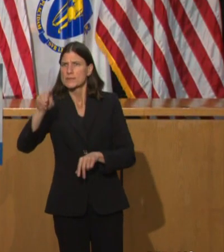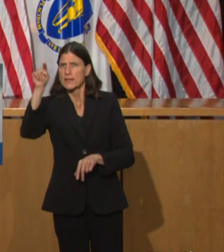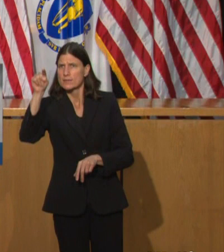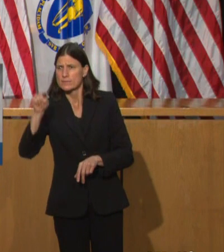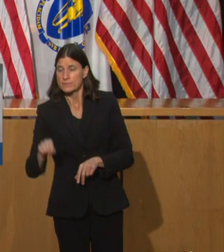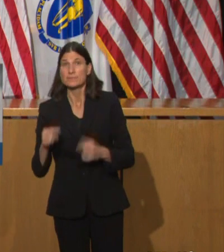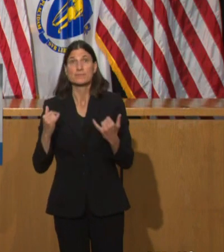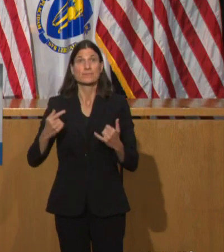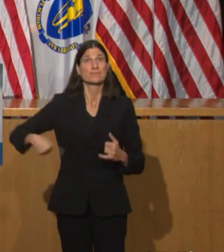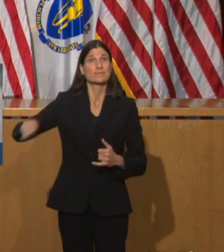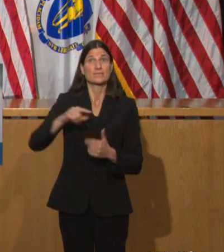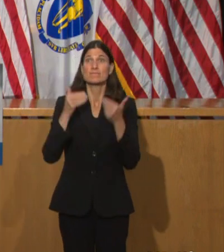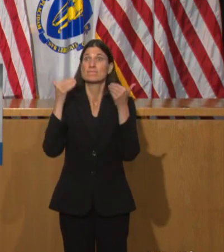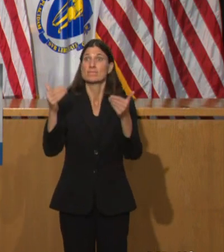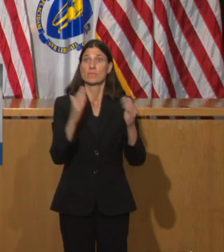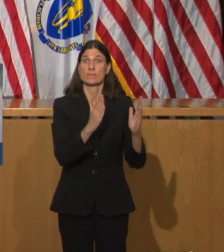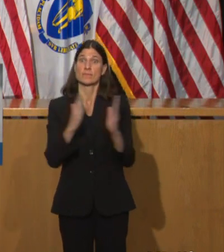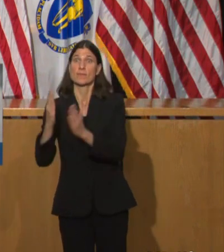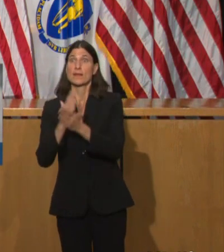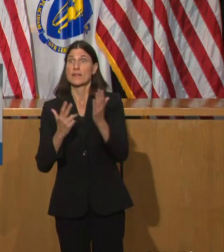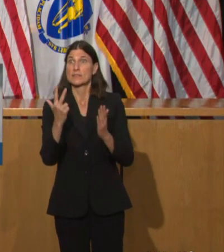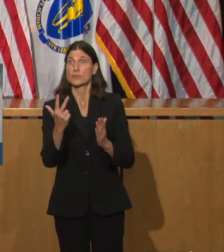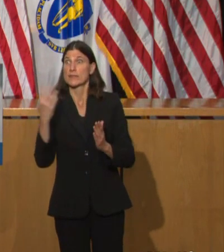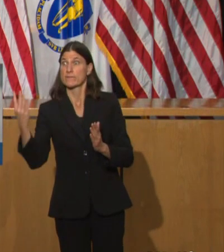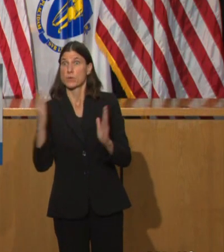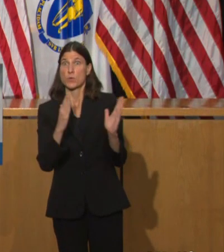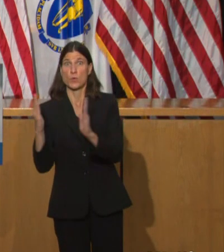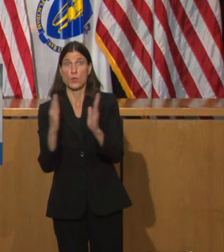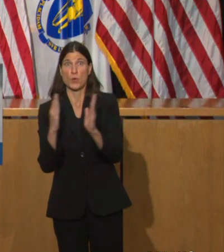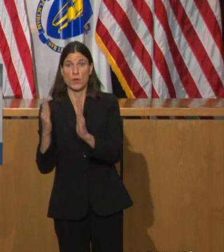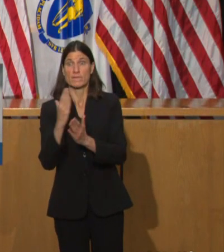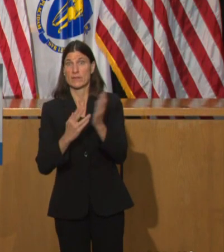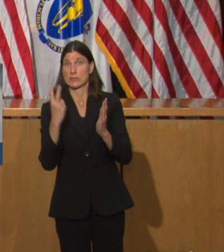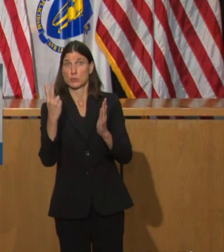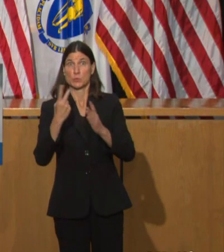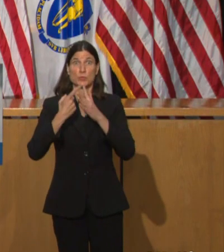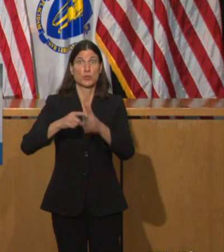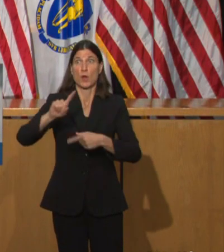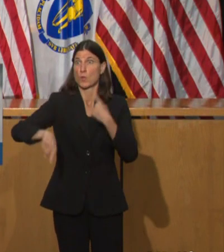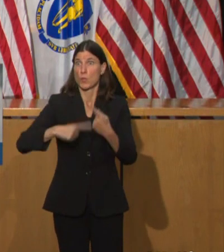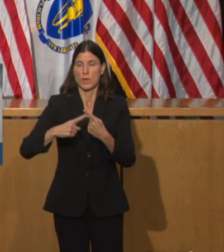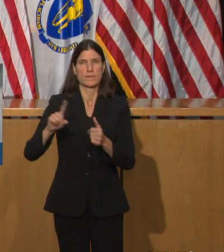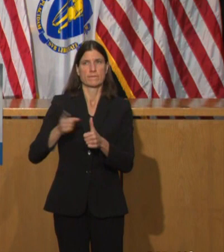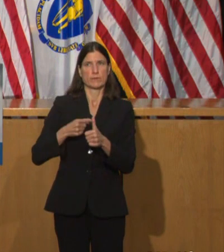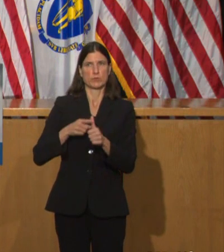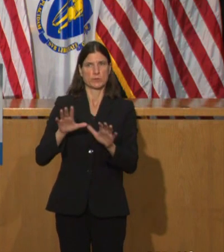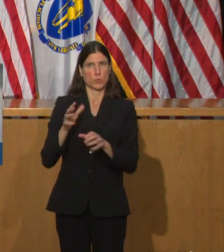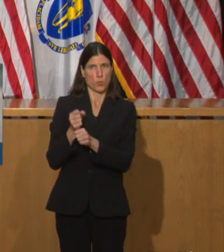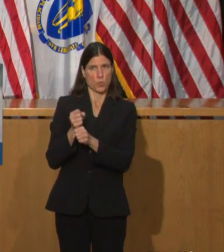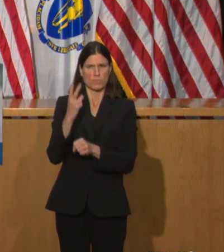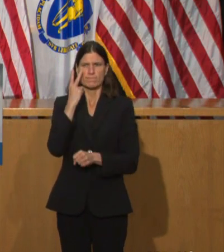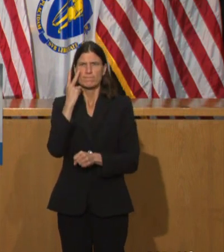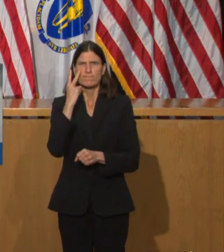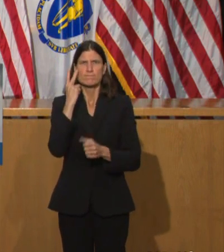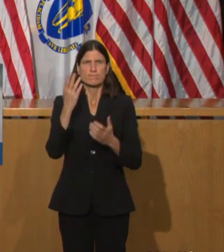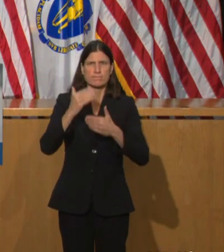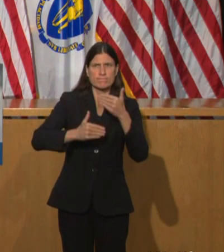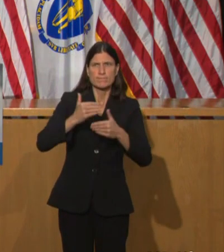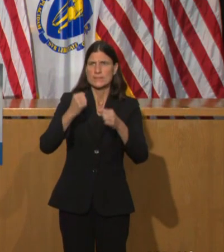6th, and then on the 6th, based on that data, make an announcement and a decision with respect to phase two.